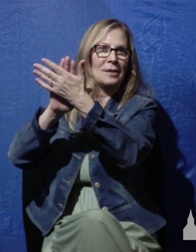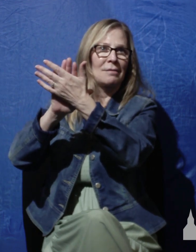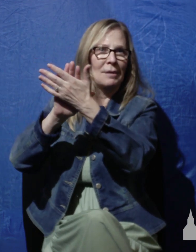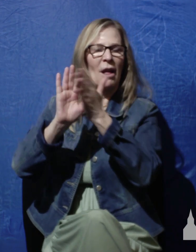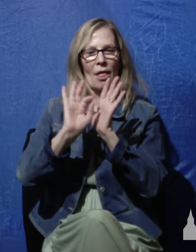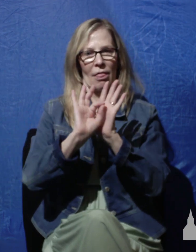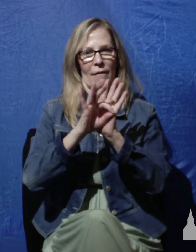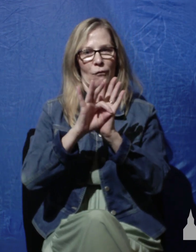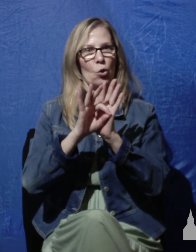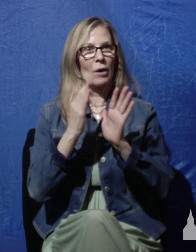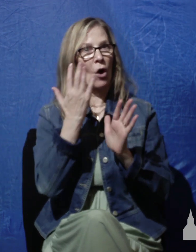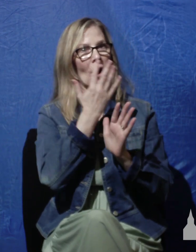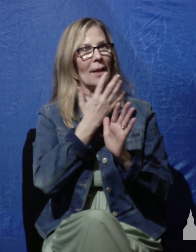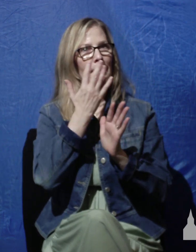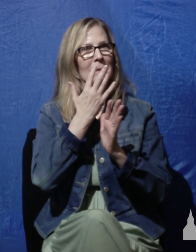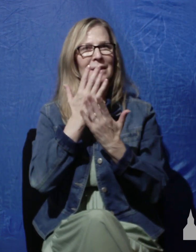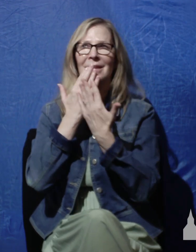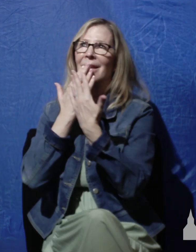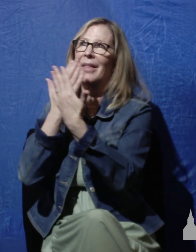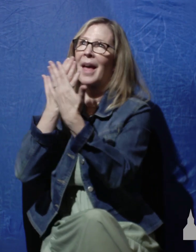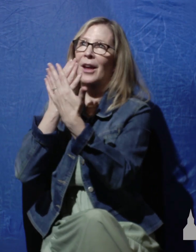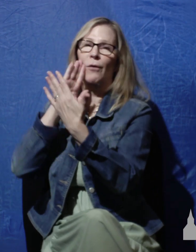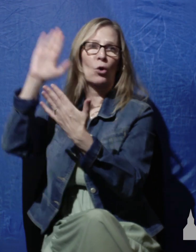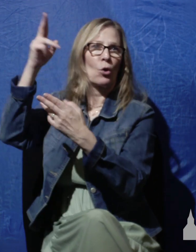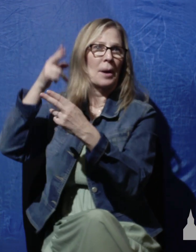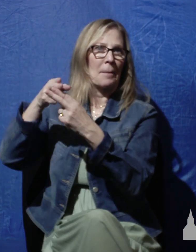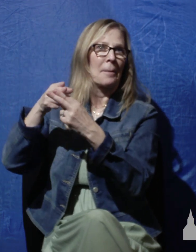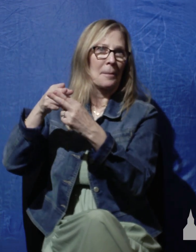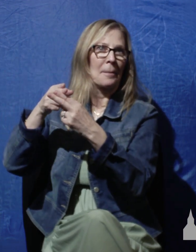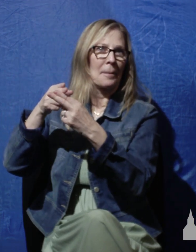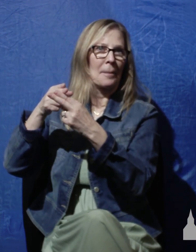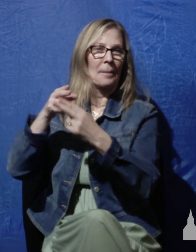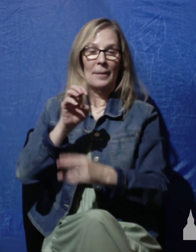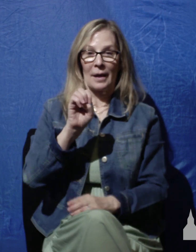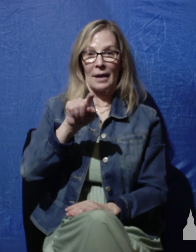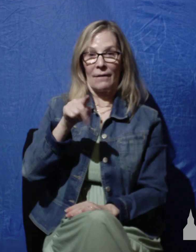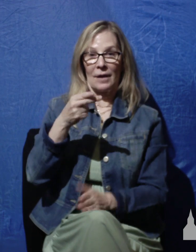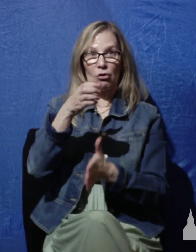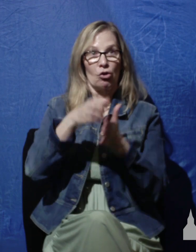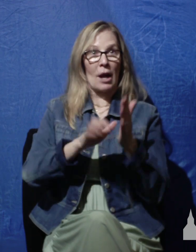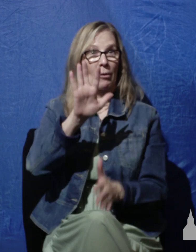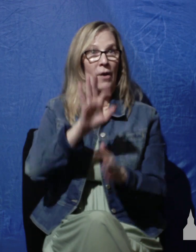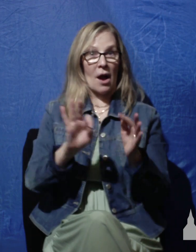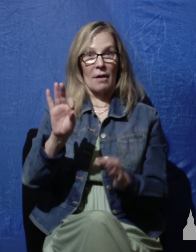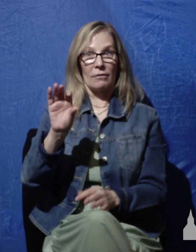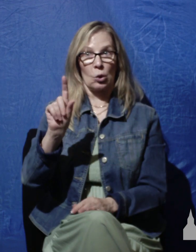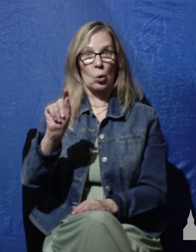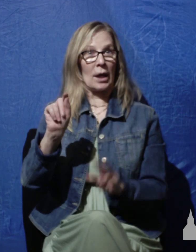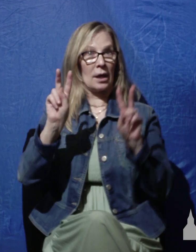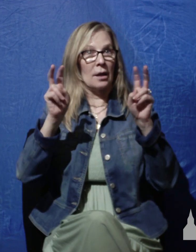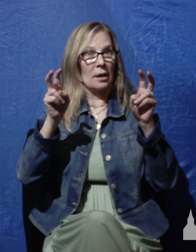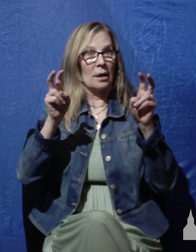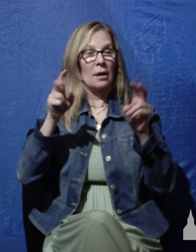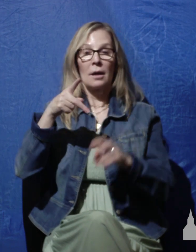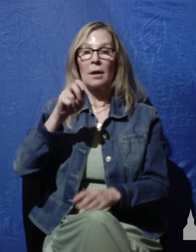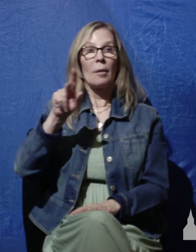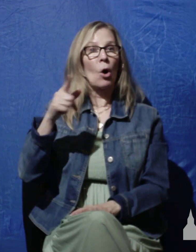that give thanks to his name. Ephesians 5.20 Paul says, always, always, always,